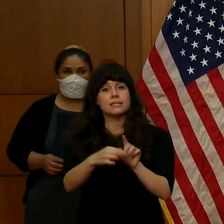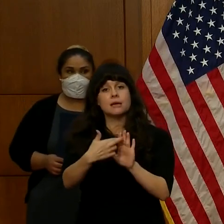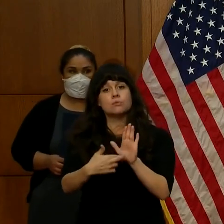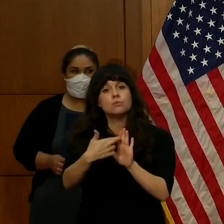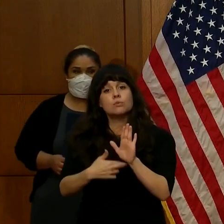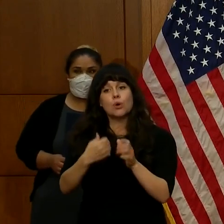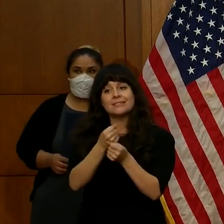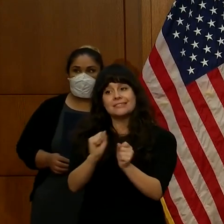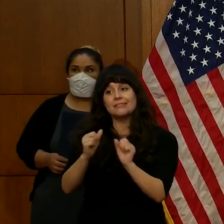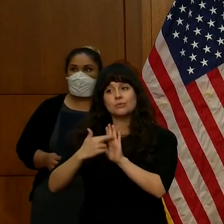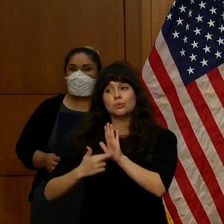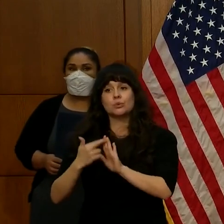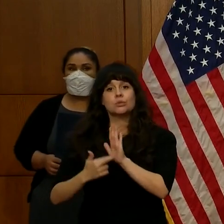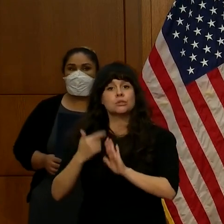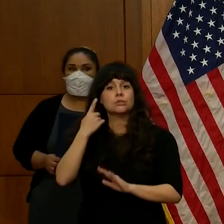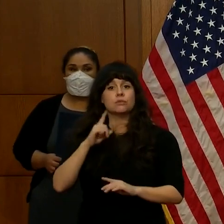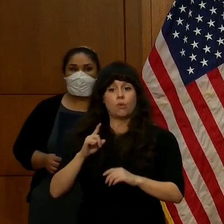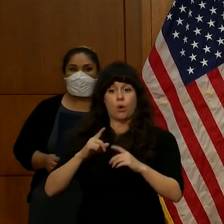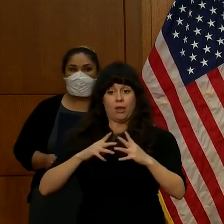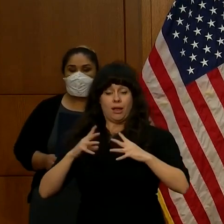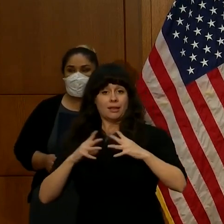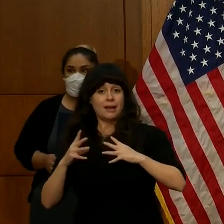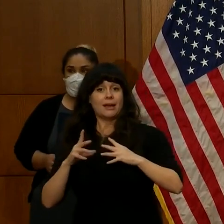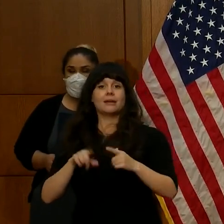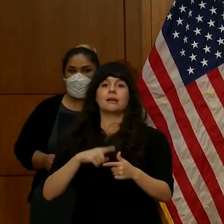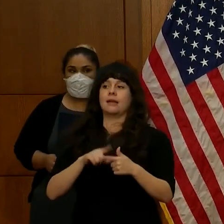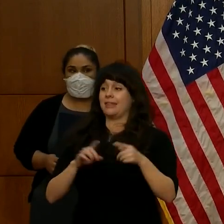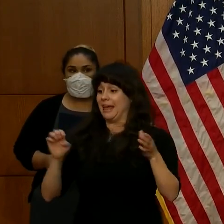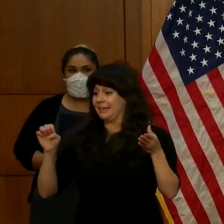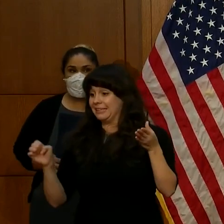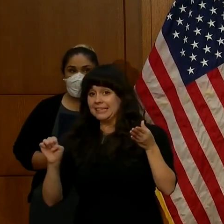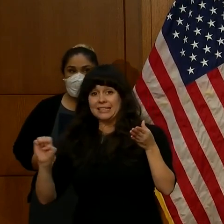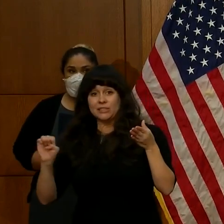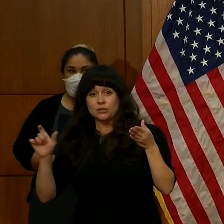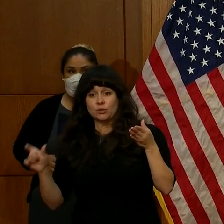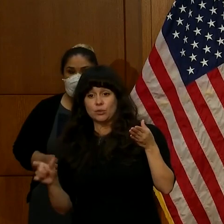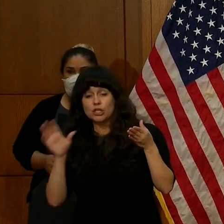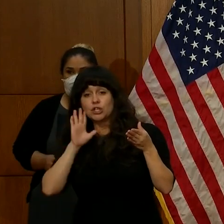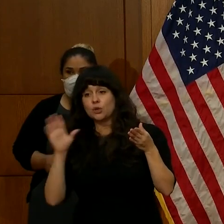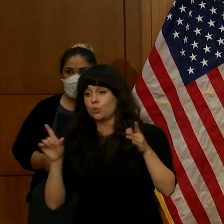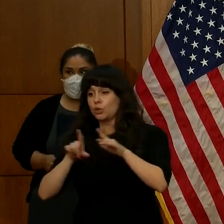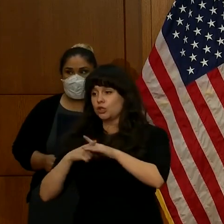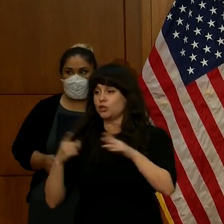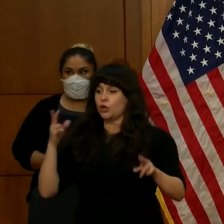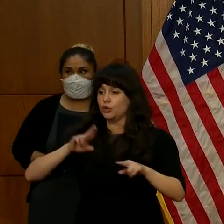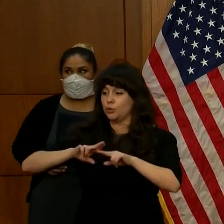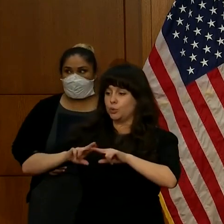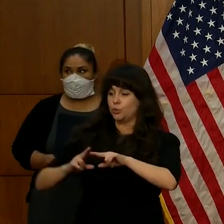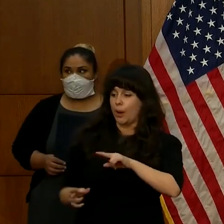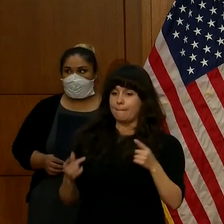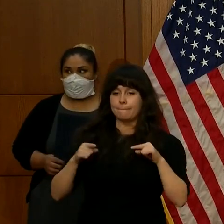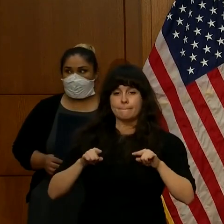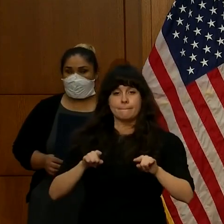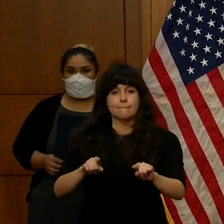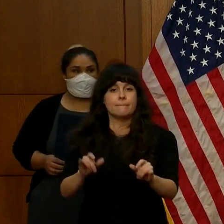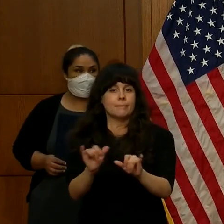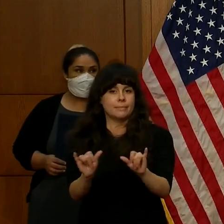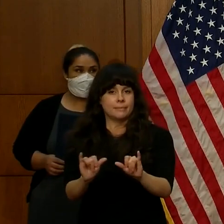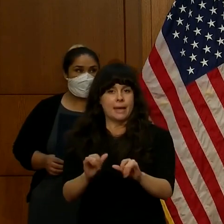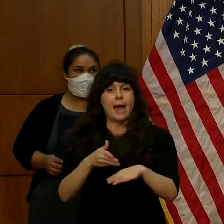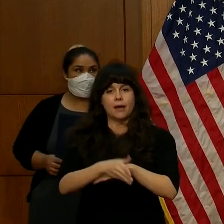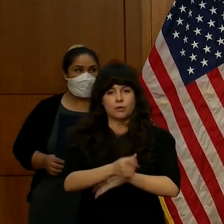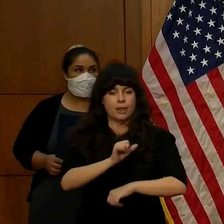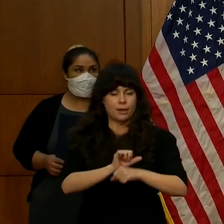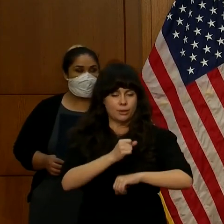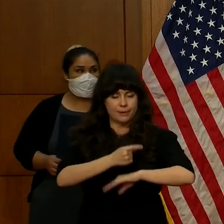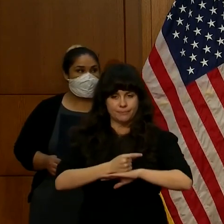we will be able to move eastern Virginia in line with the rest of the state soon after Labor Day. As we look to the